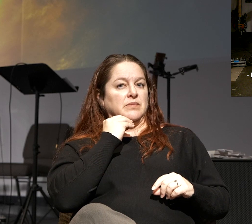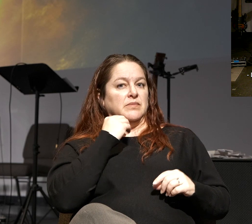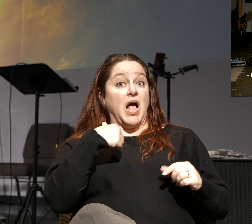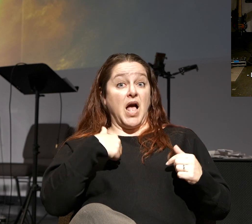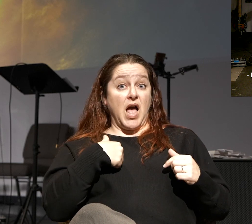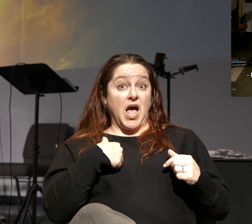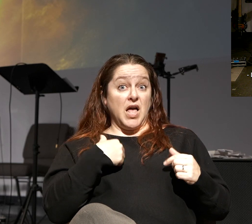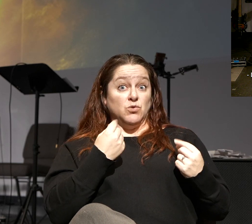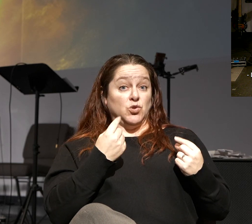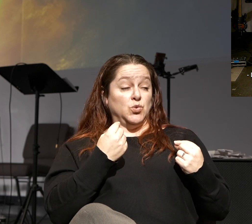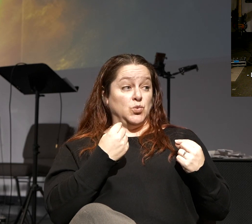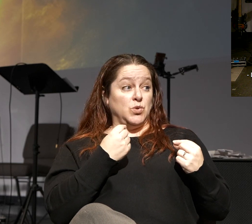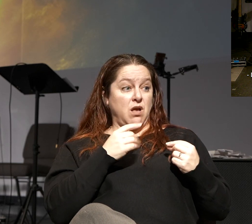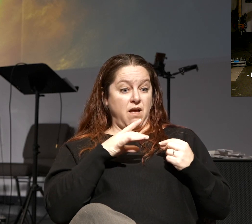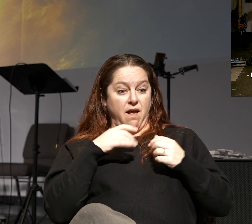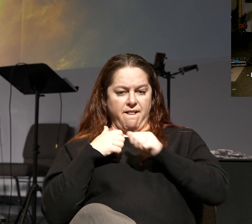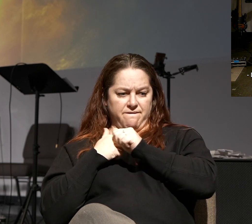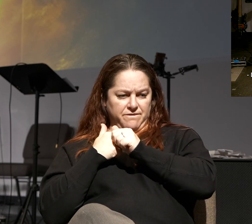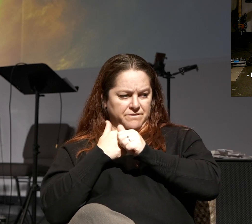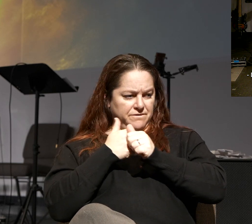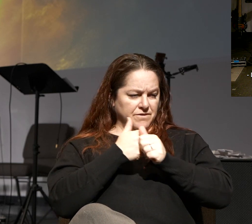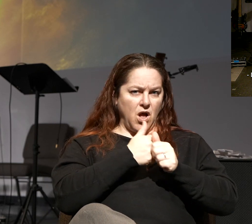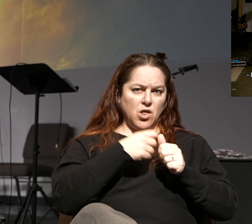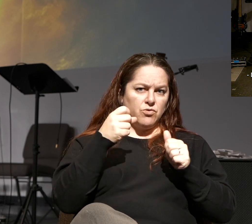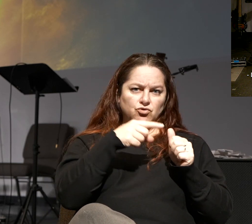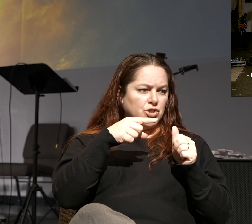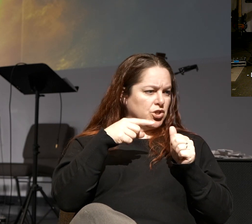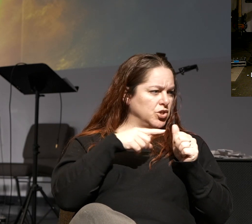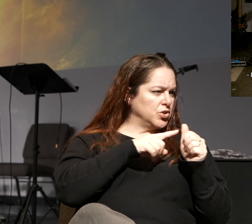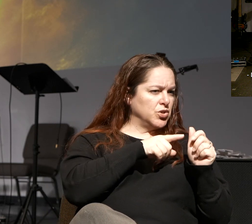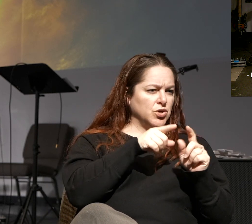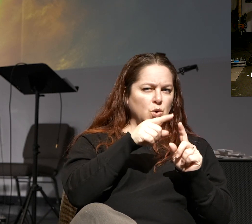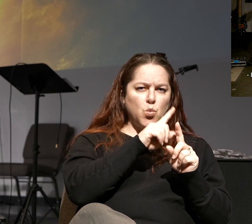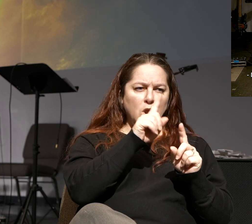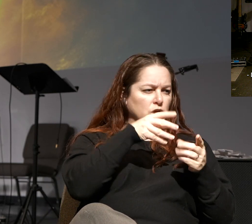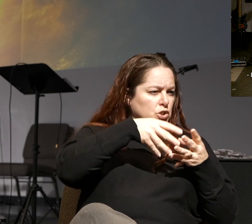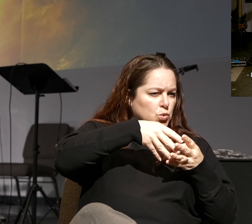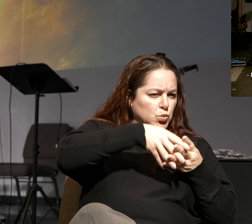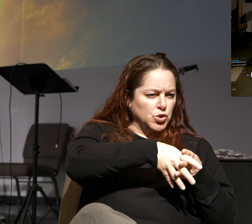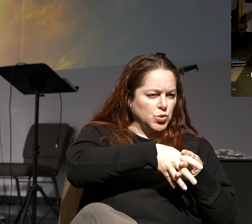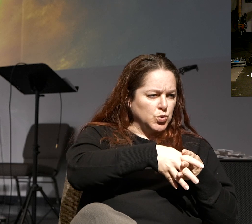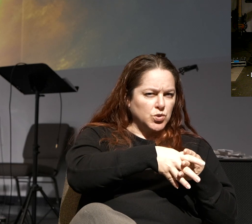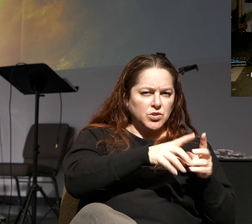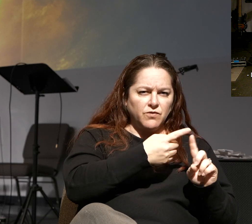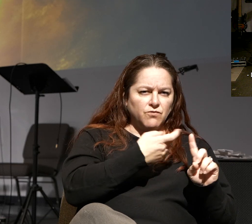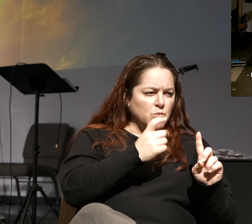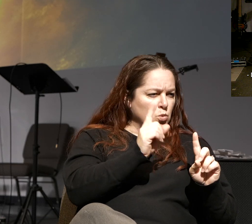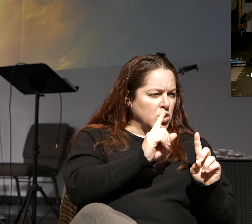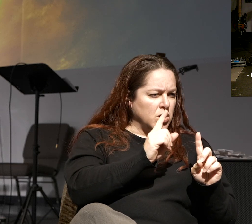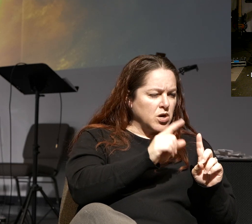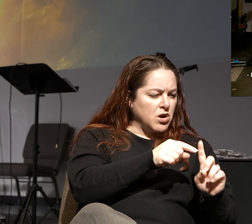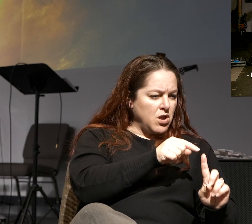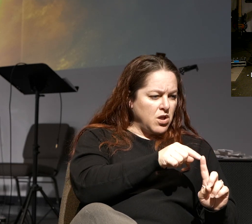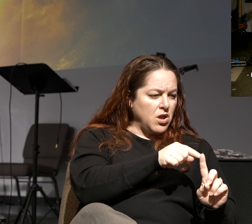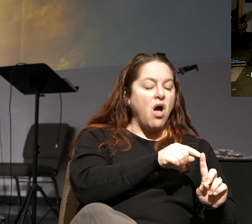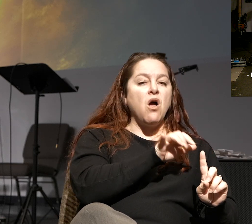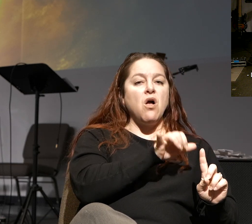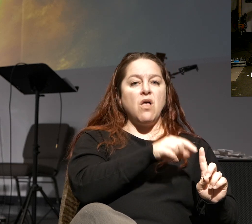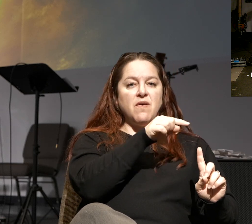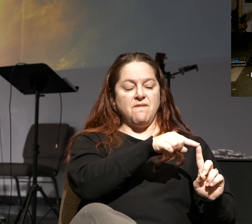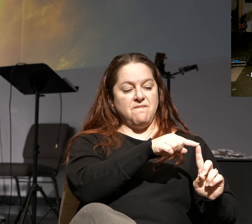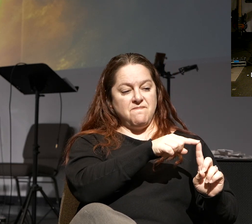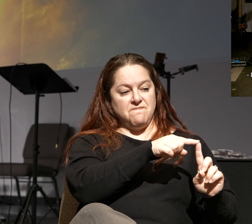I must follow the trigger back to the root. Somewhere in that root is a lie